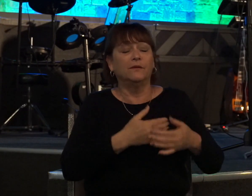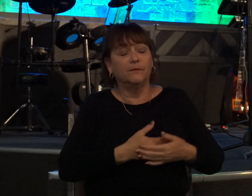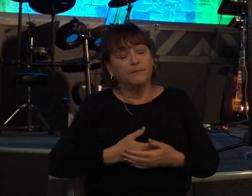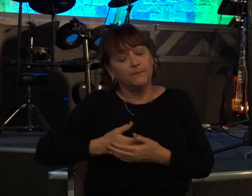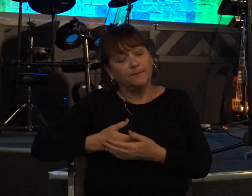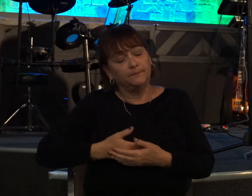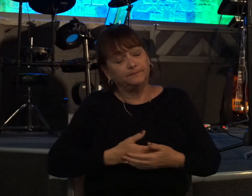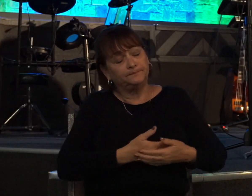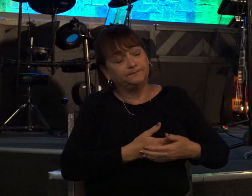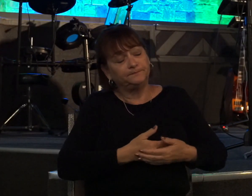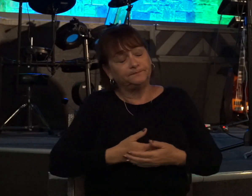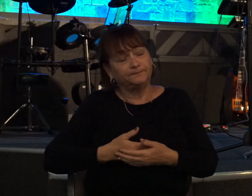and it became ill